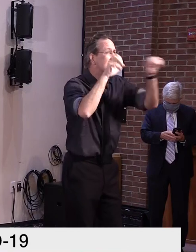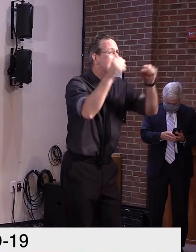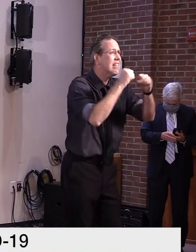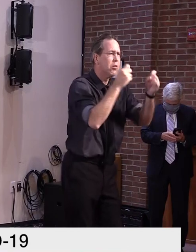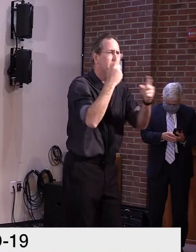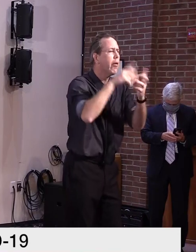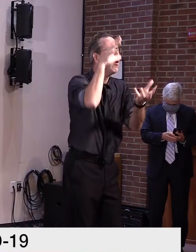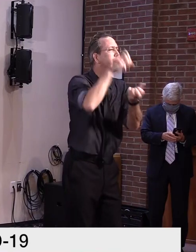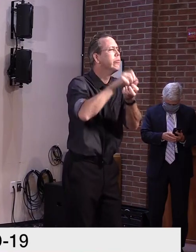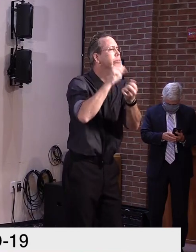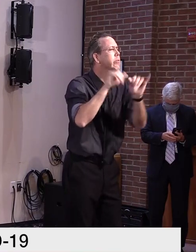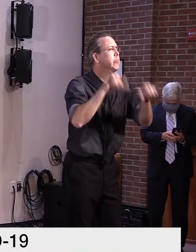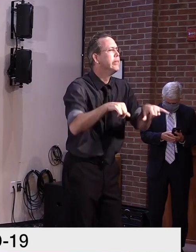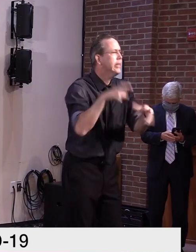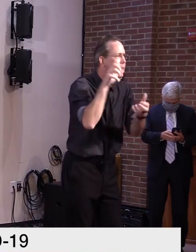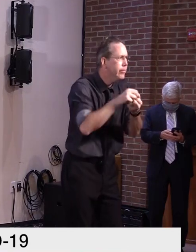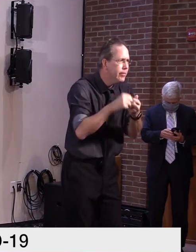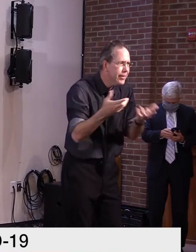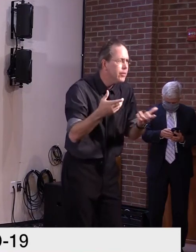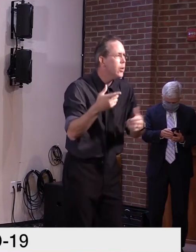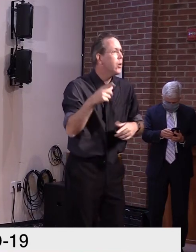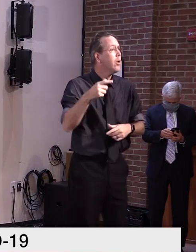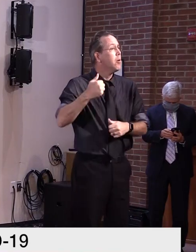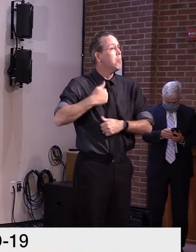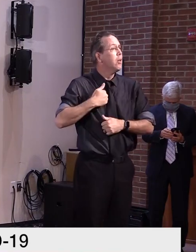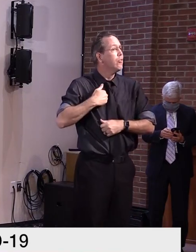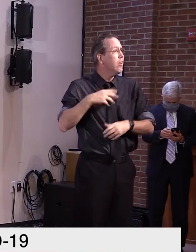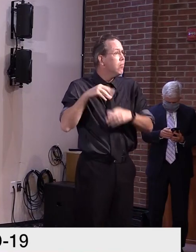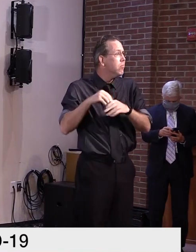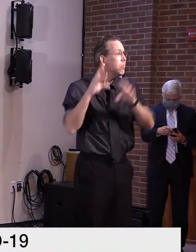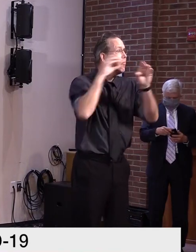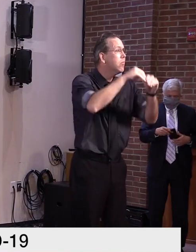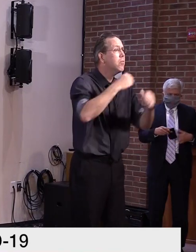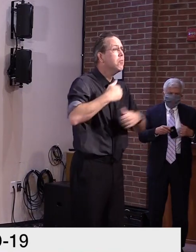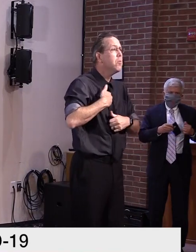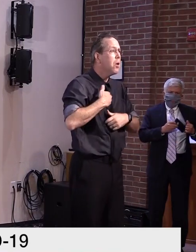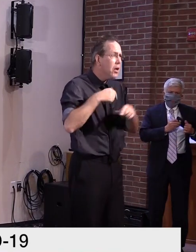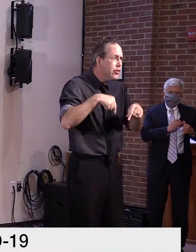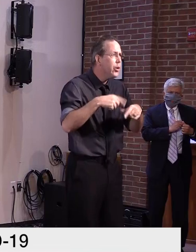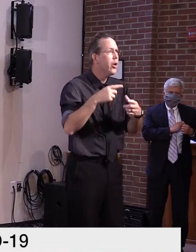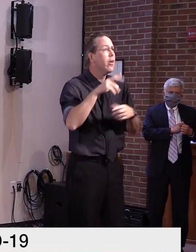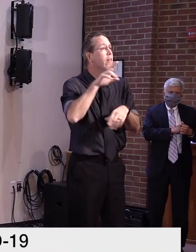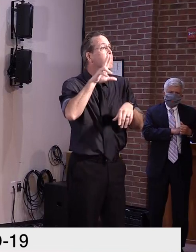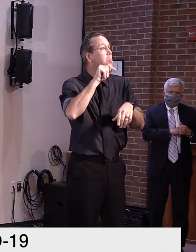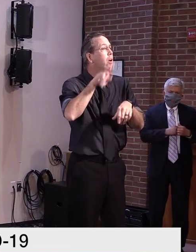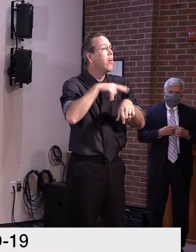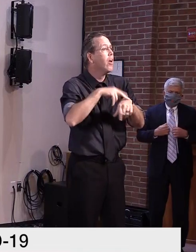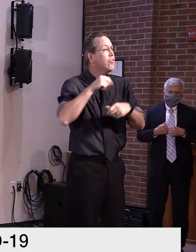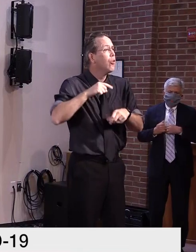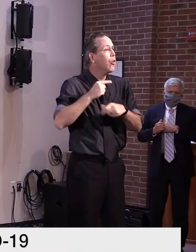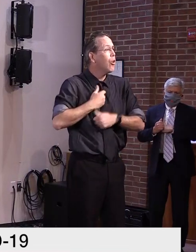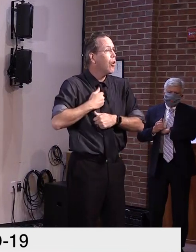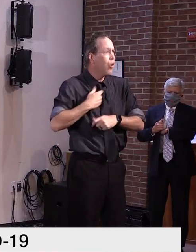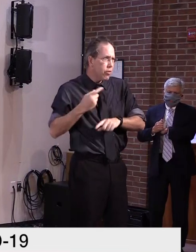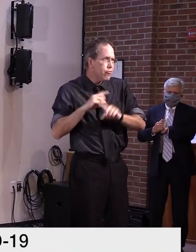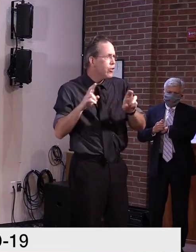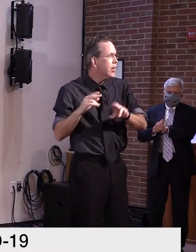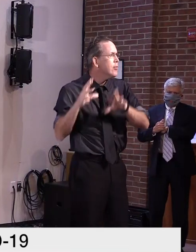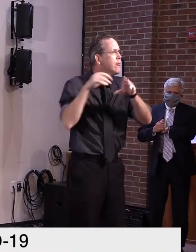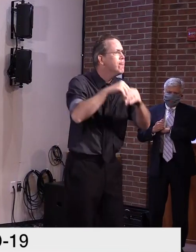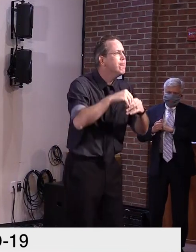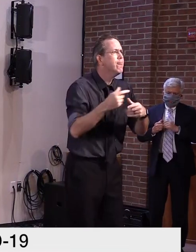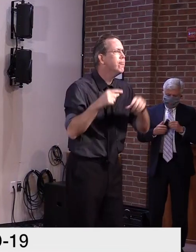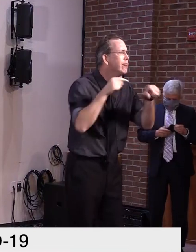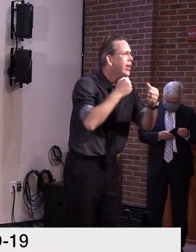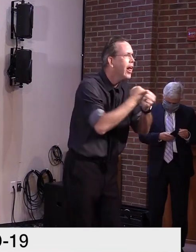service members like our own Vermont National Guard F-16 pilots and team members who stood ready to protect American citizens